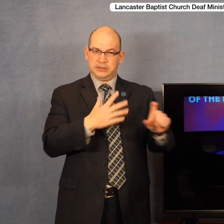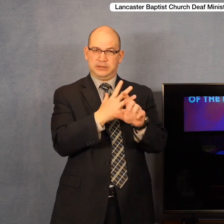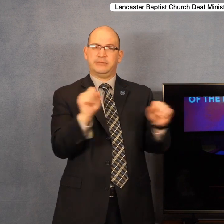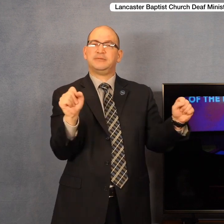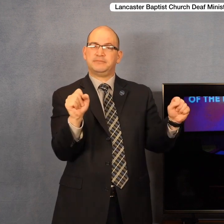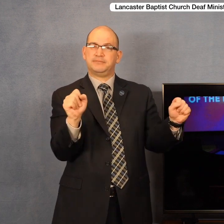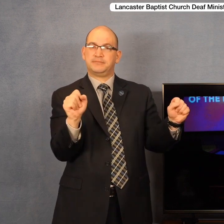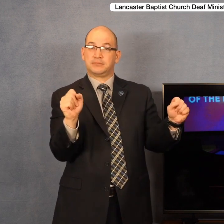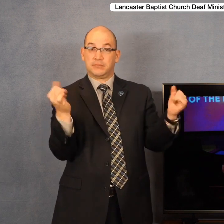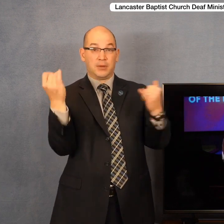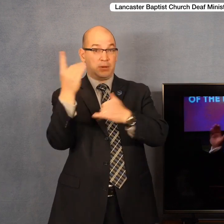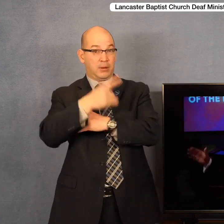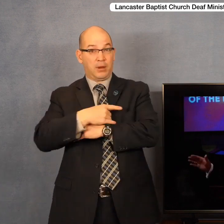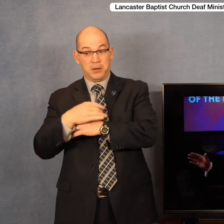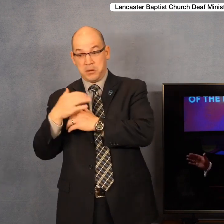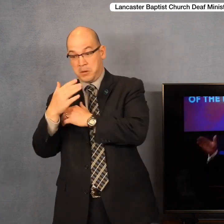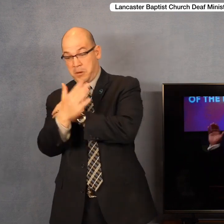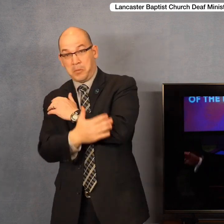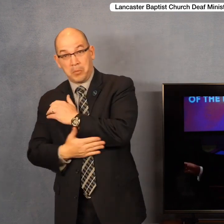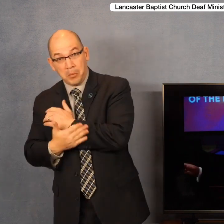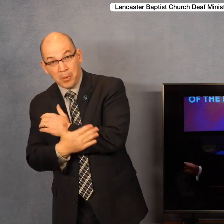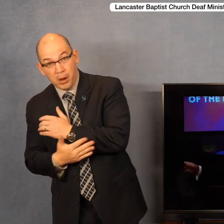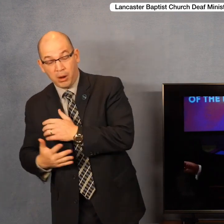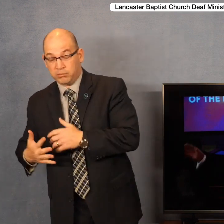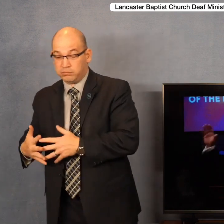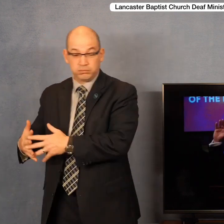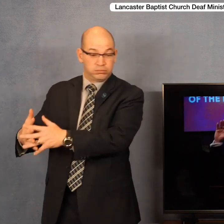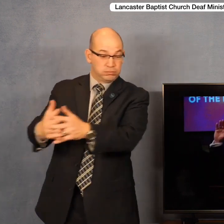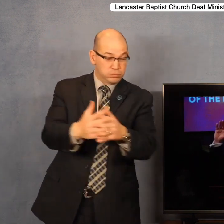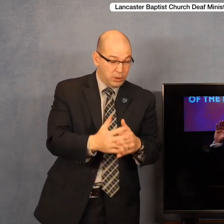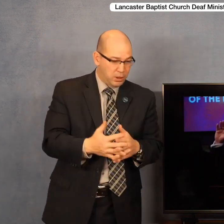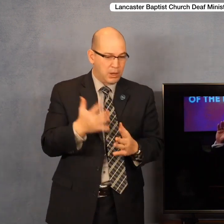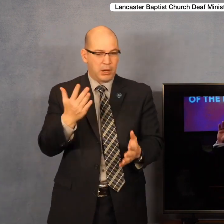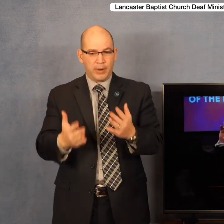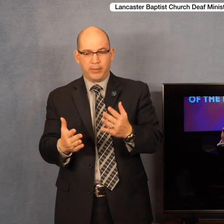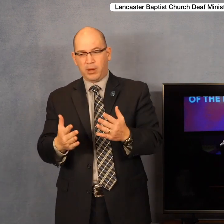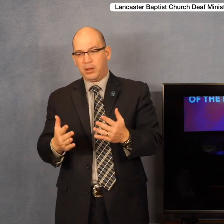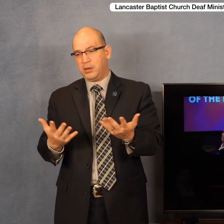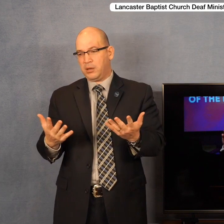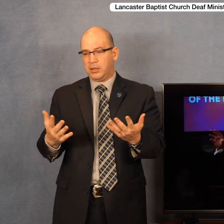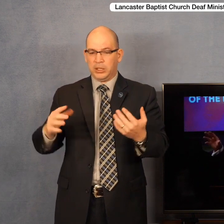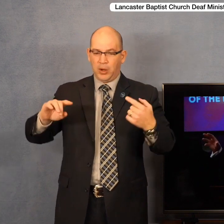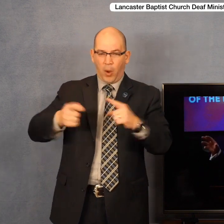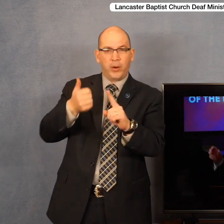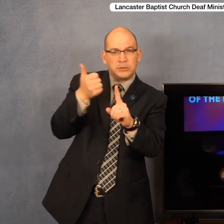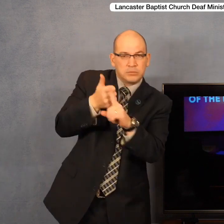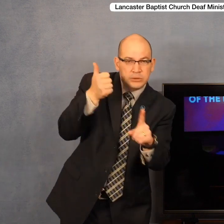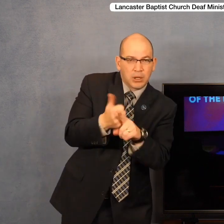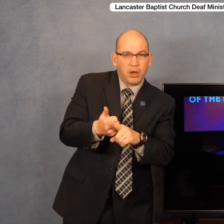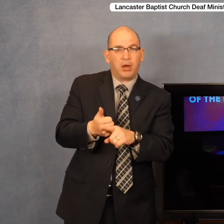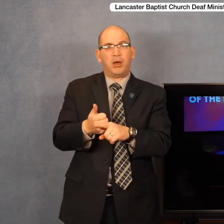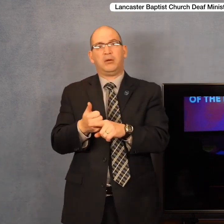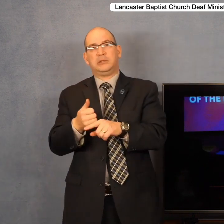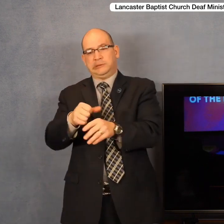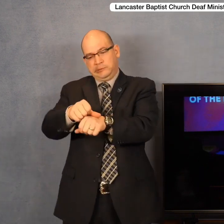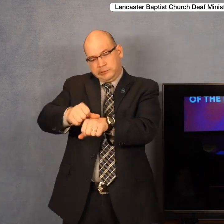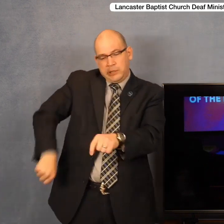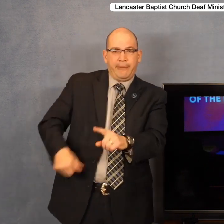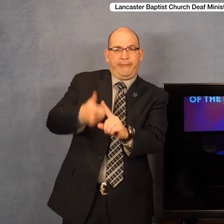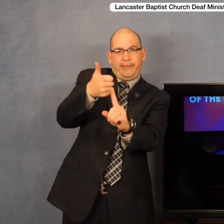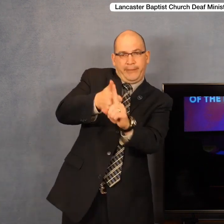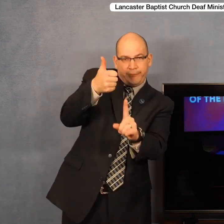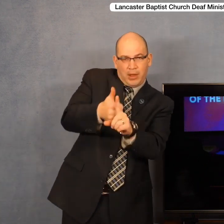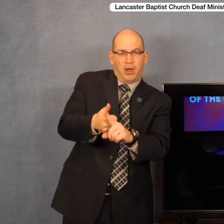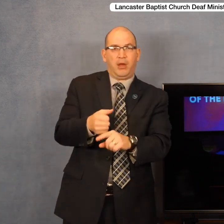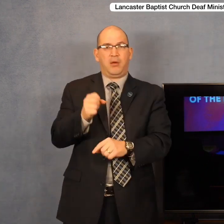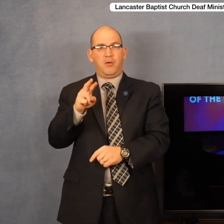where people, whether they are in tedders and cutting themselves and affixed on the ideas of the occult, or